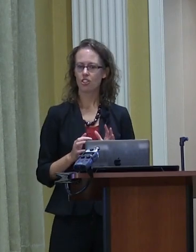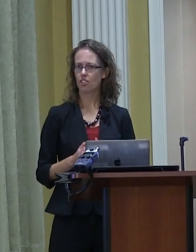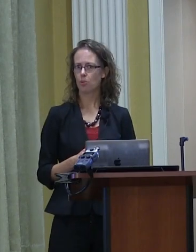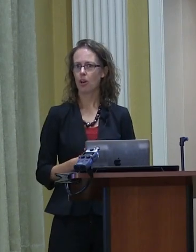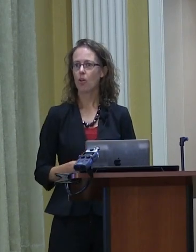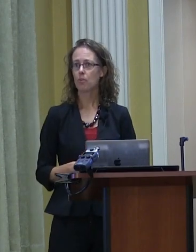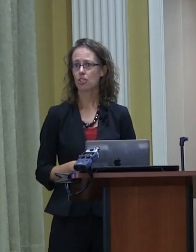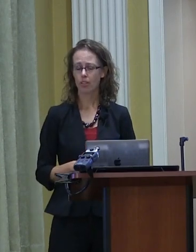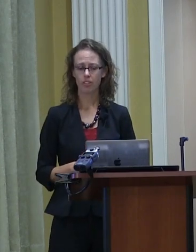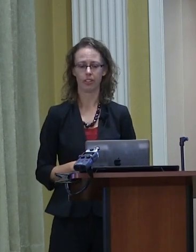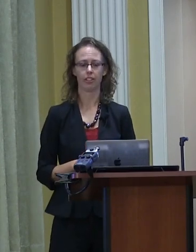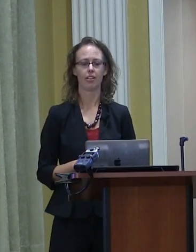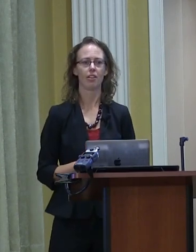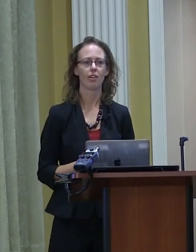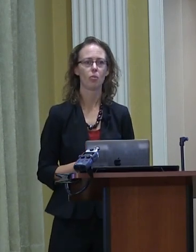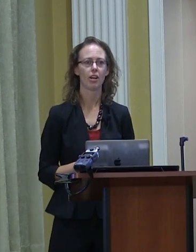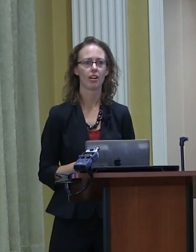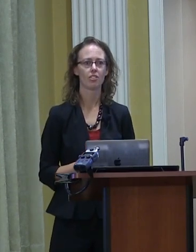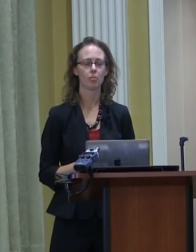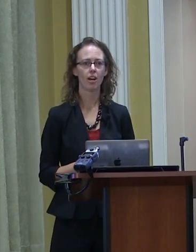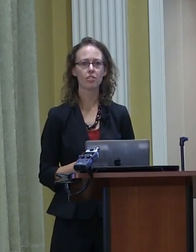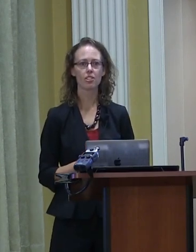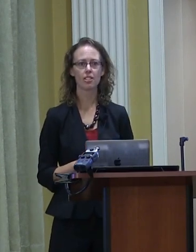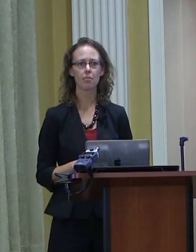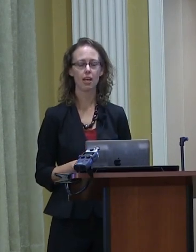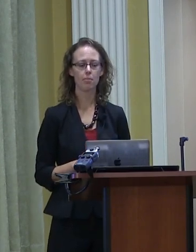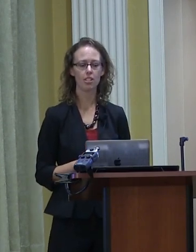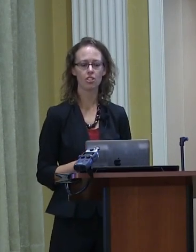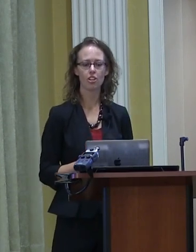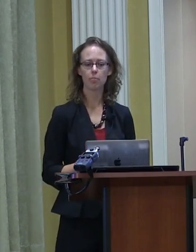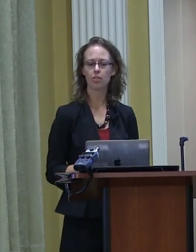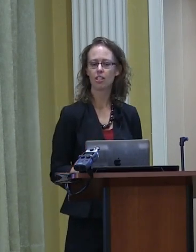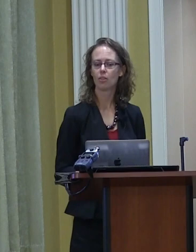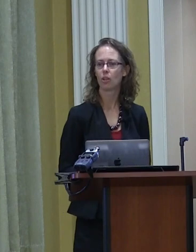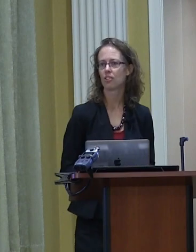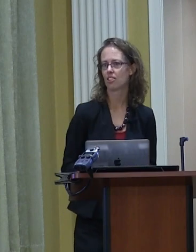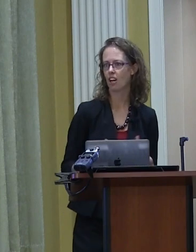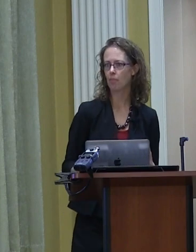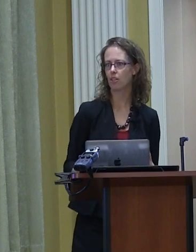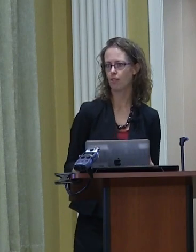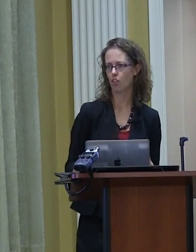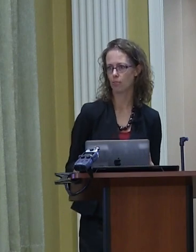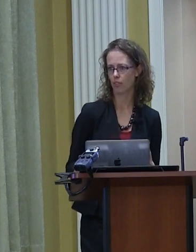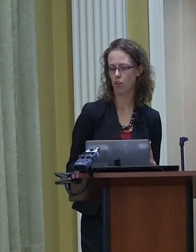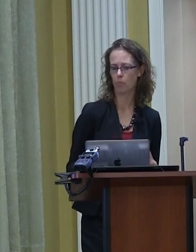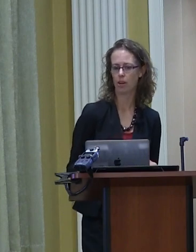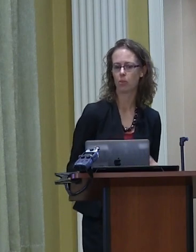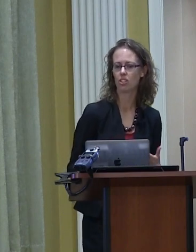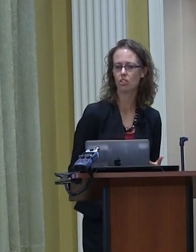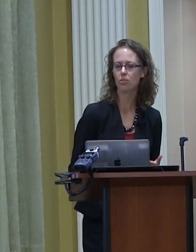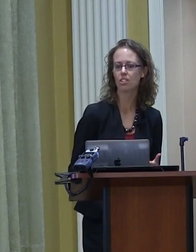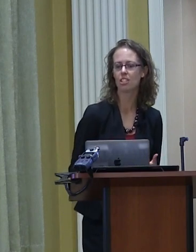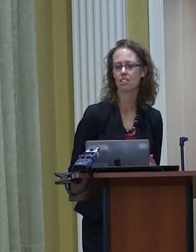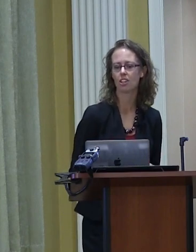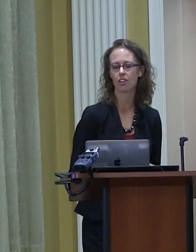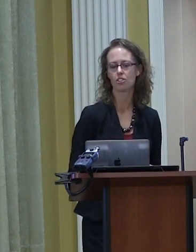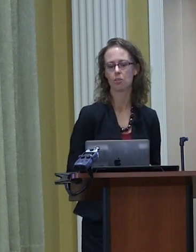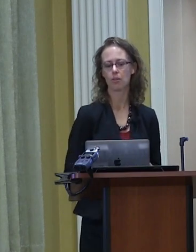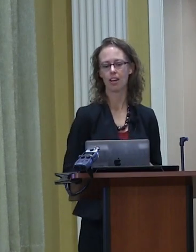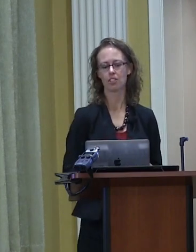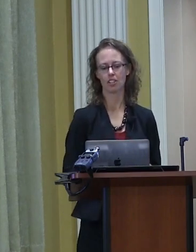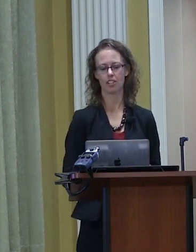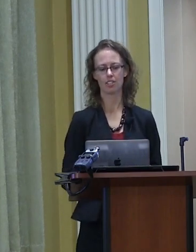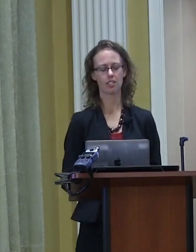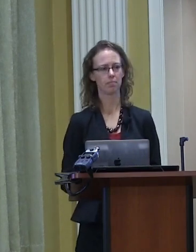these are conditions where hope is struggling, where democracy may be in jeopardy and where the dominant form of hope that we do see is